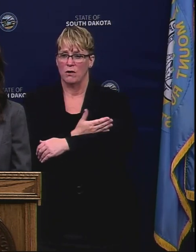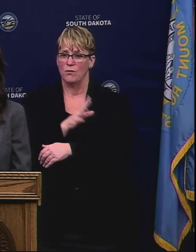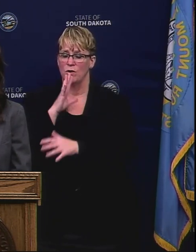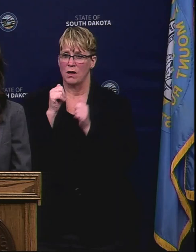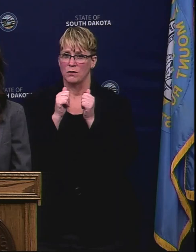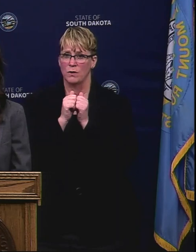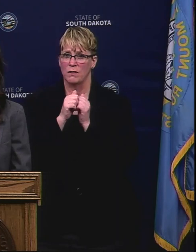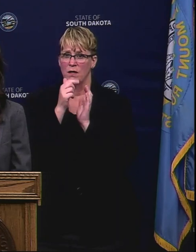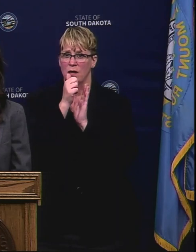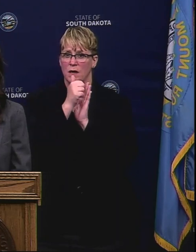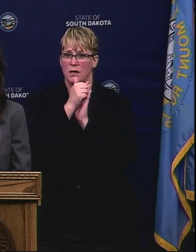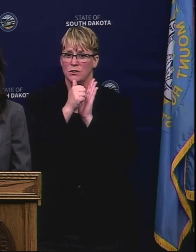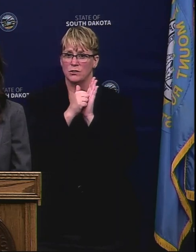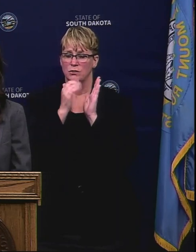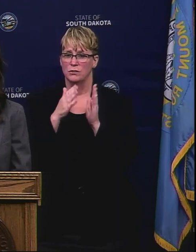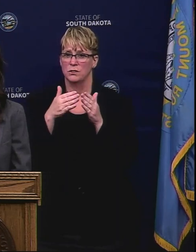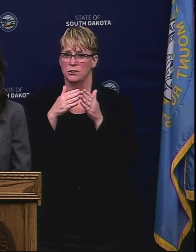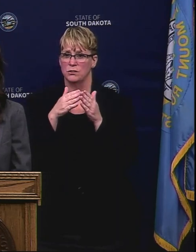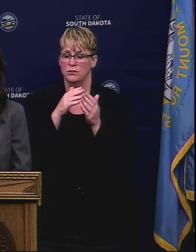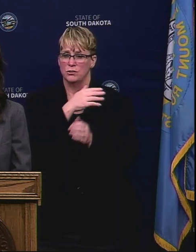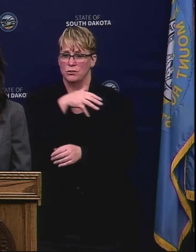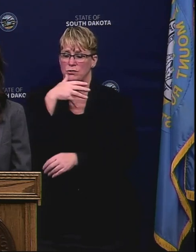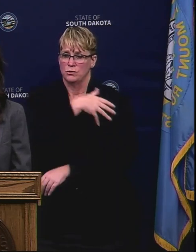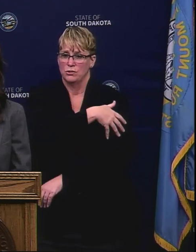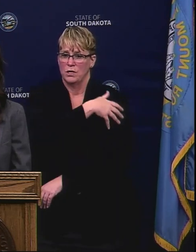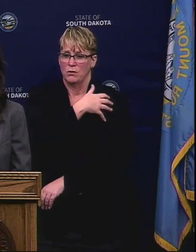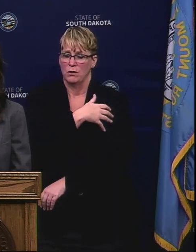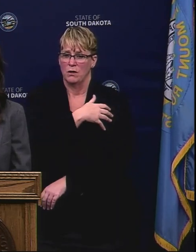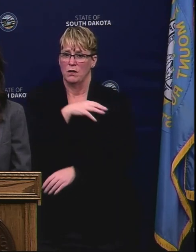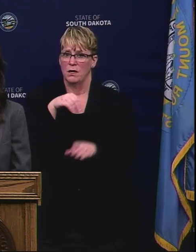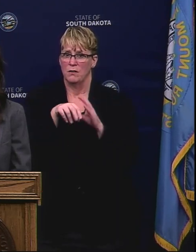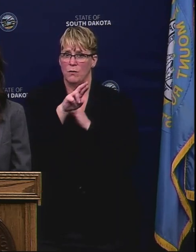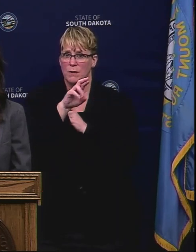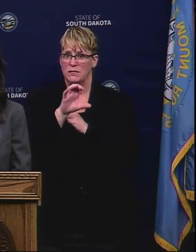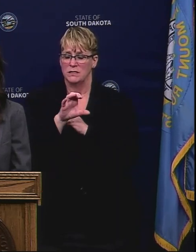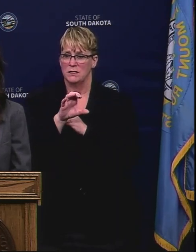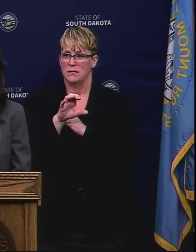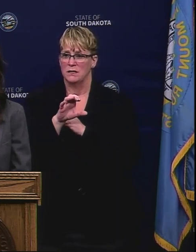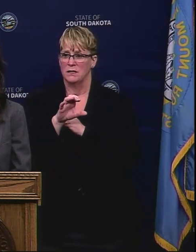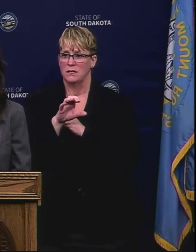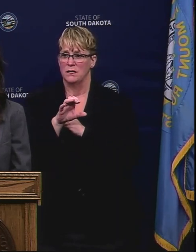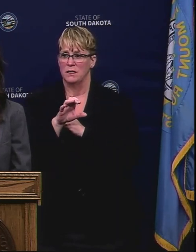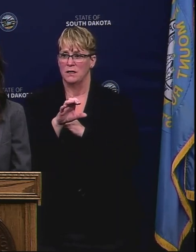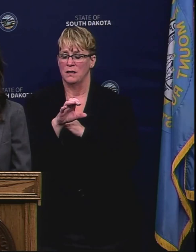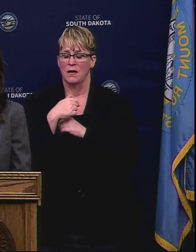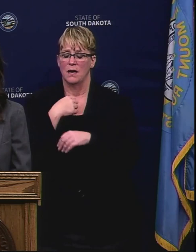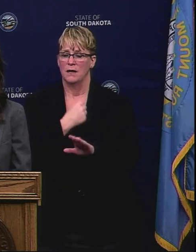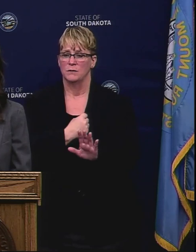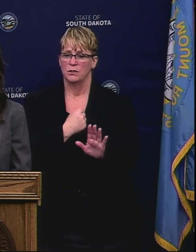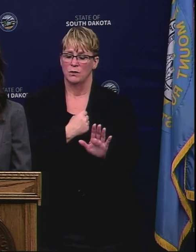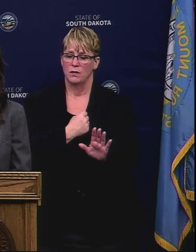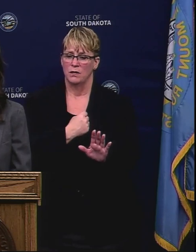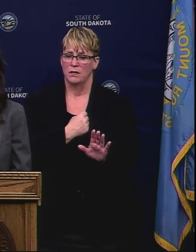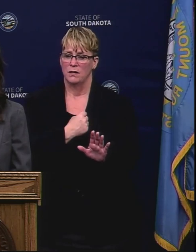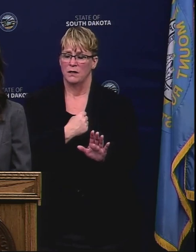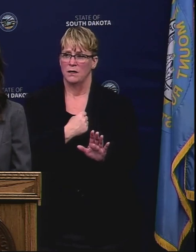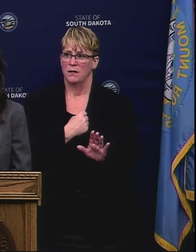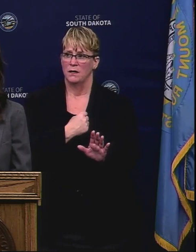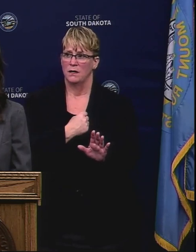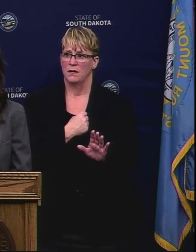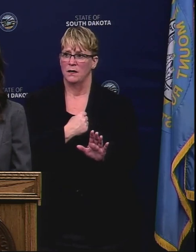They had a screening for it here at the Rapid City Transit. And I'm sorry, not the